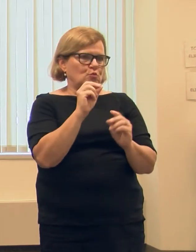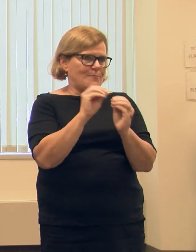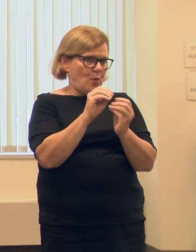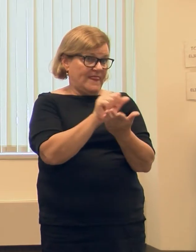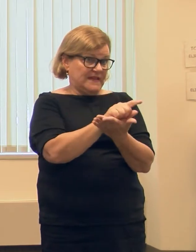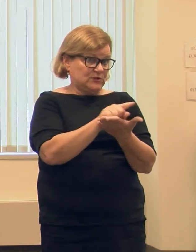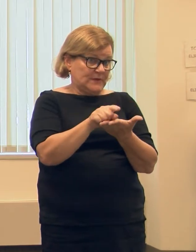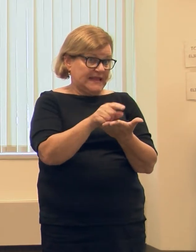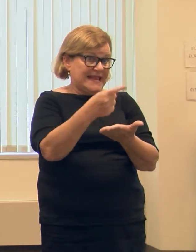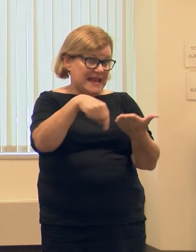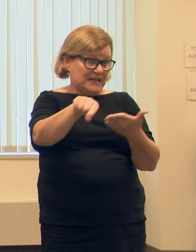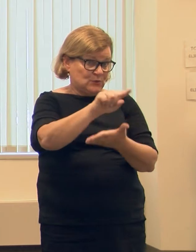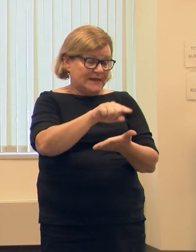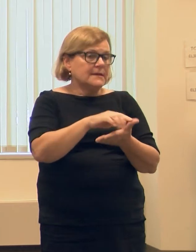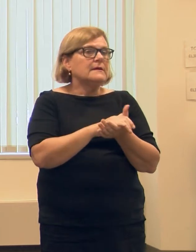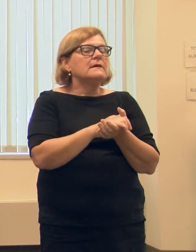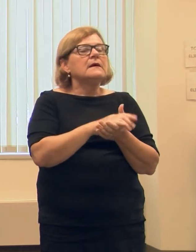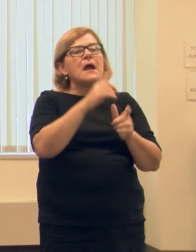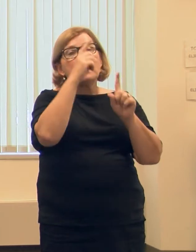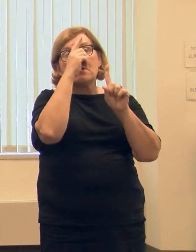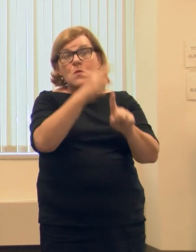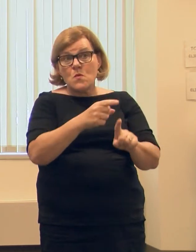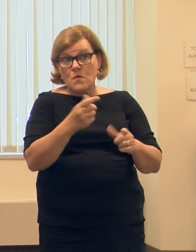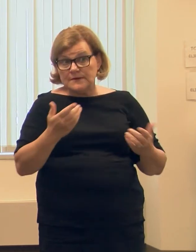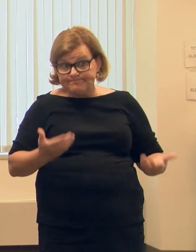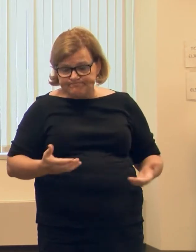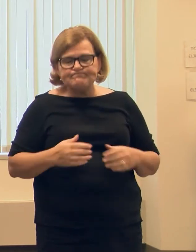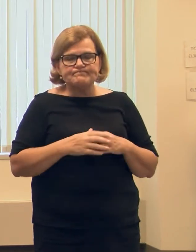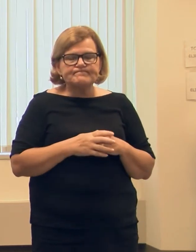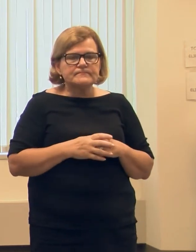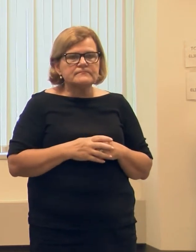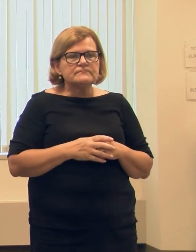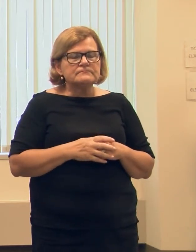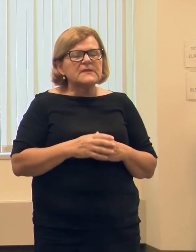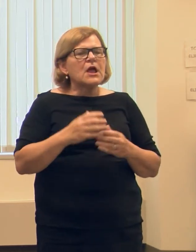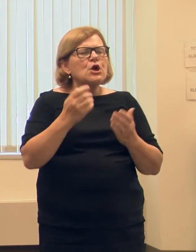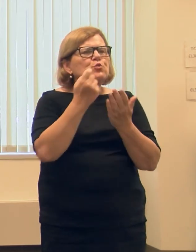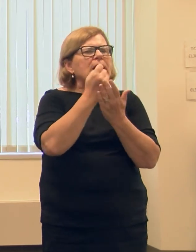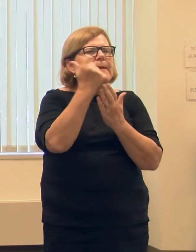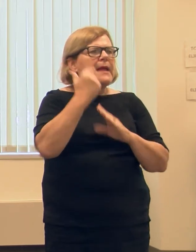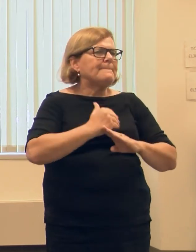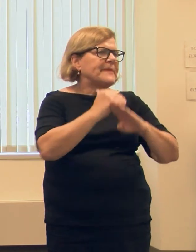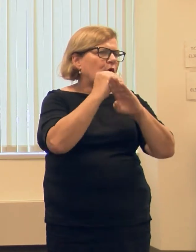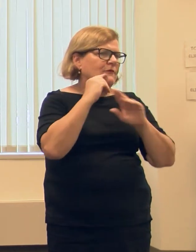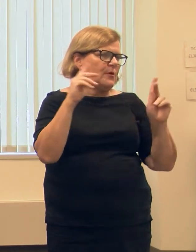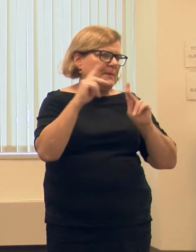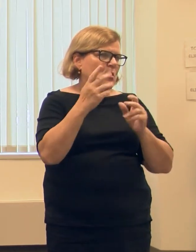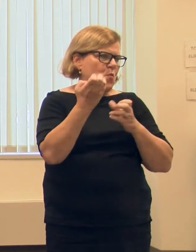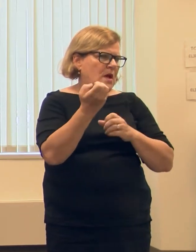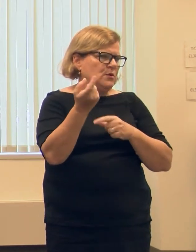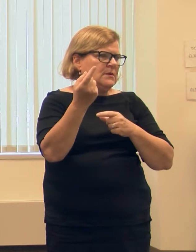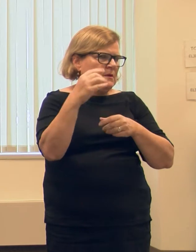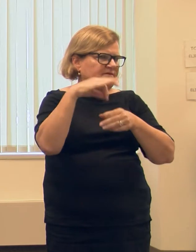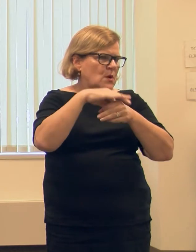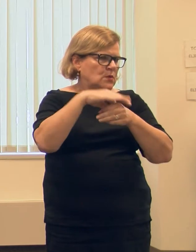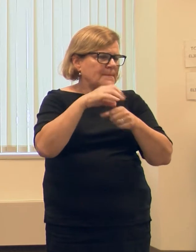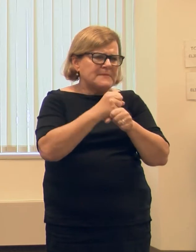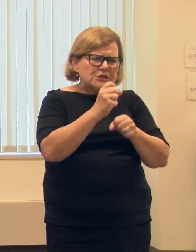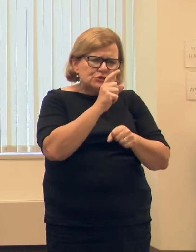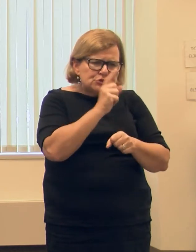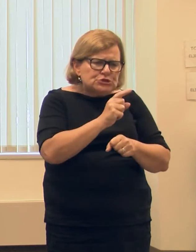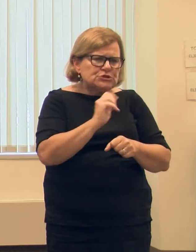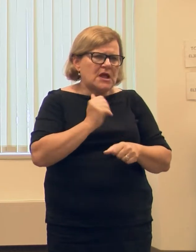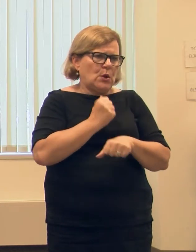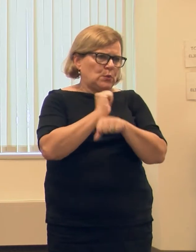this week and next. And the goal of all of this is to eliminate every barrier for voter participation, to make certain